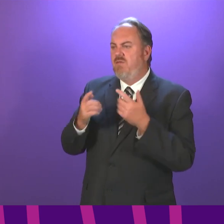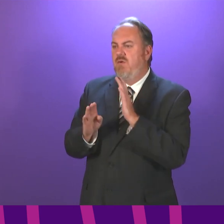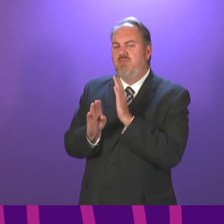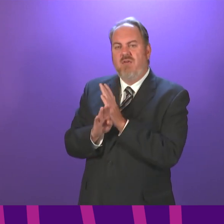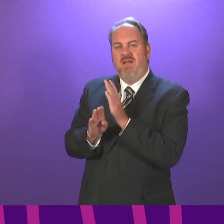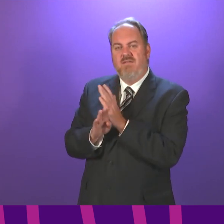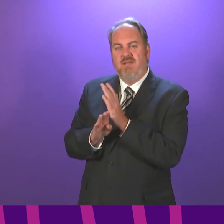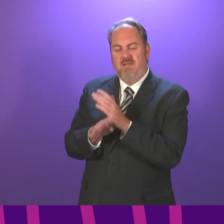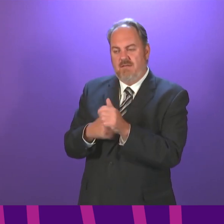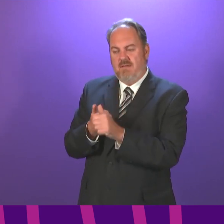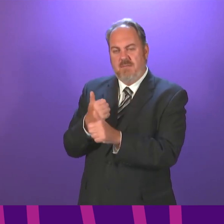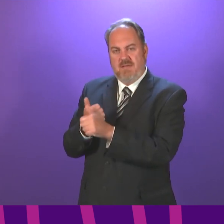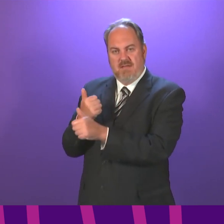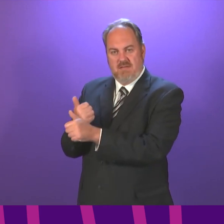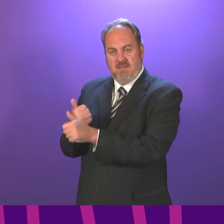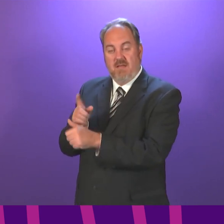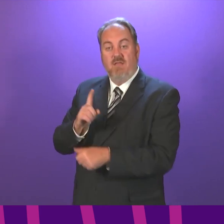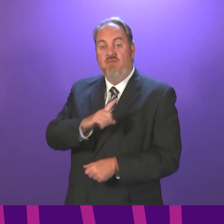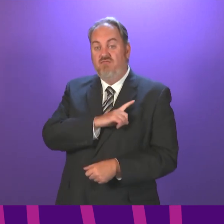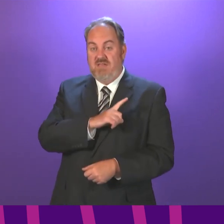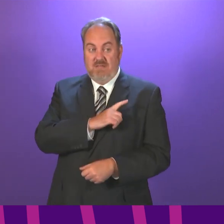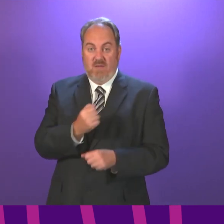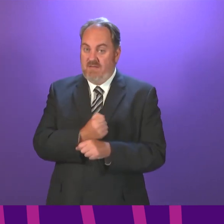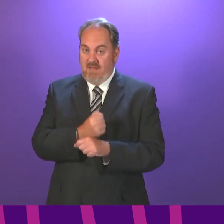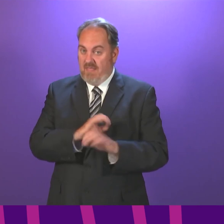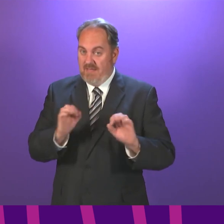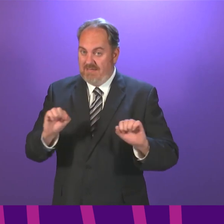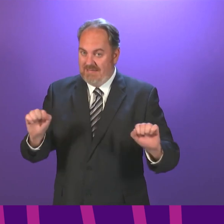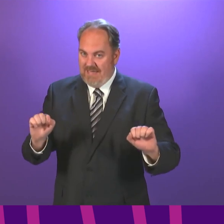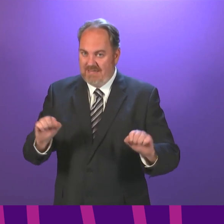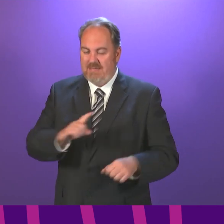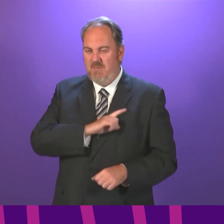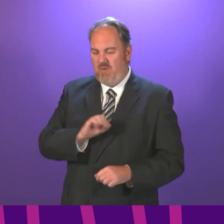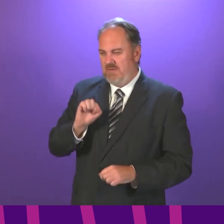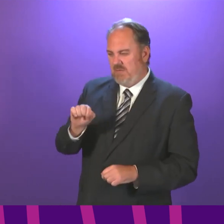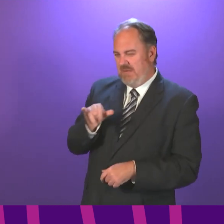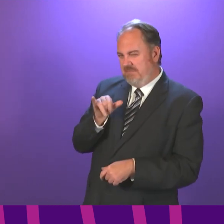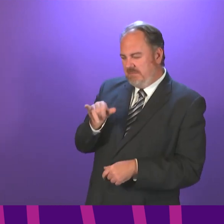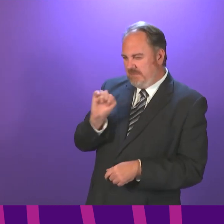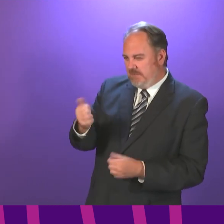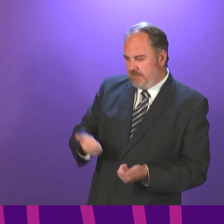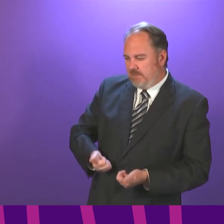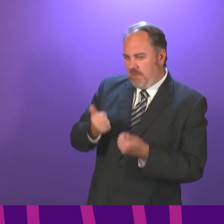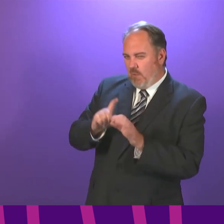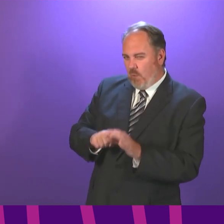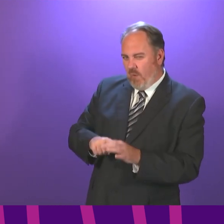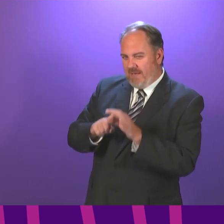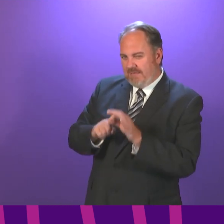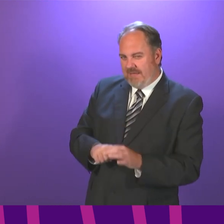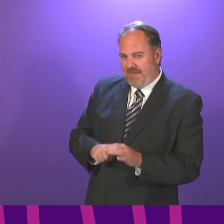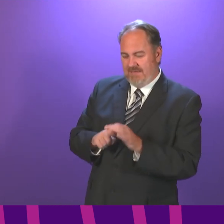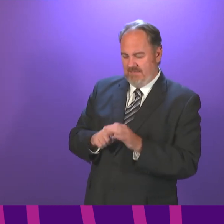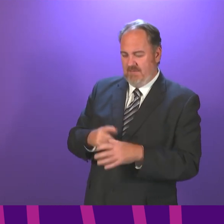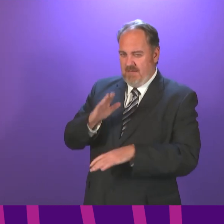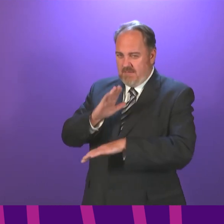tests. The reason we have not done that so far is concerns about the quality of the service, about the turnaround times of the